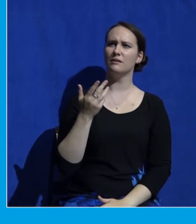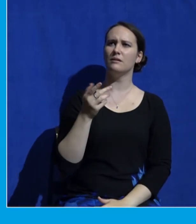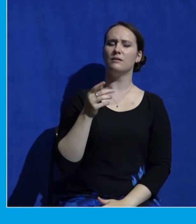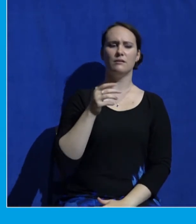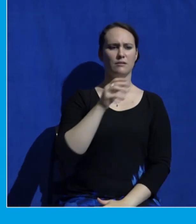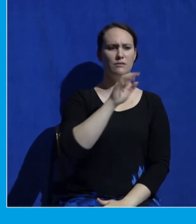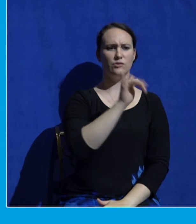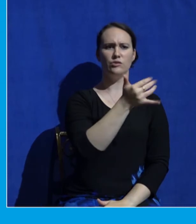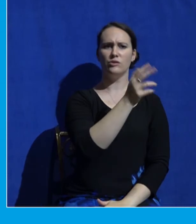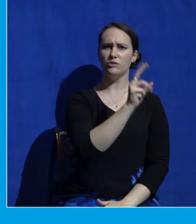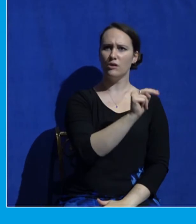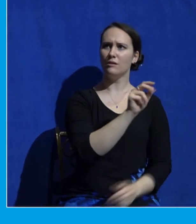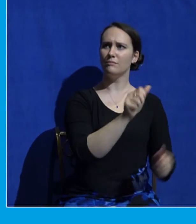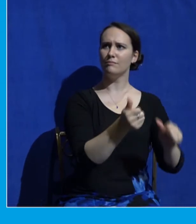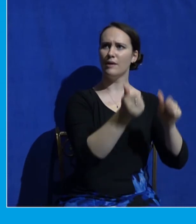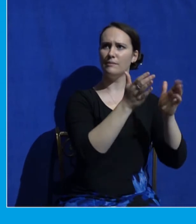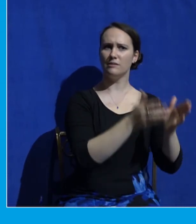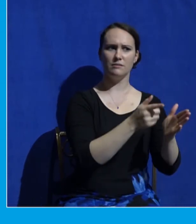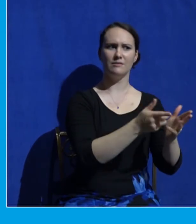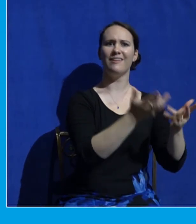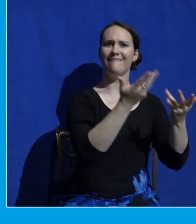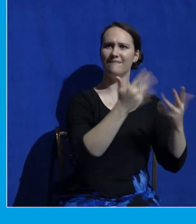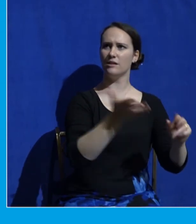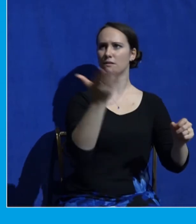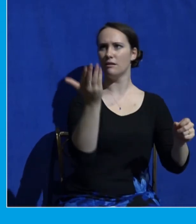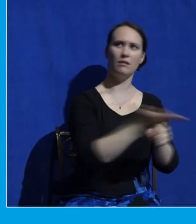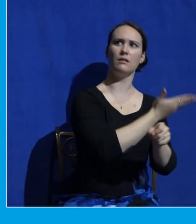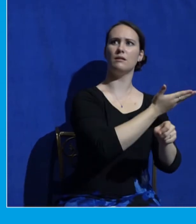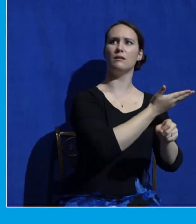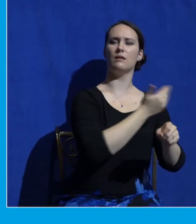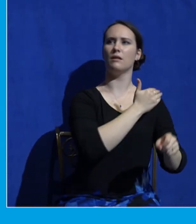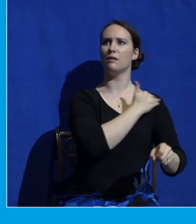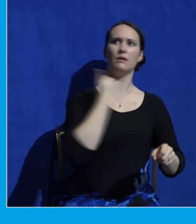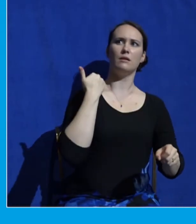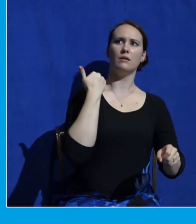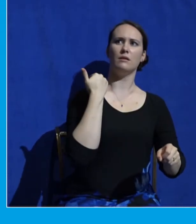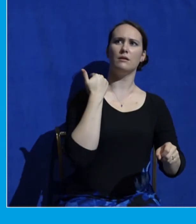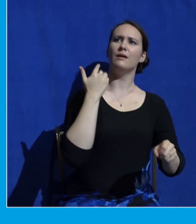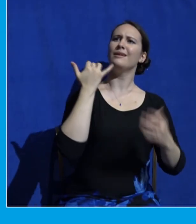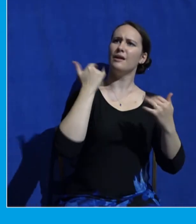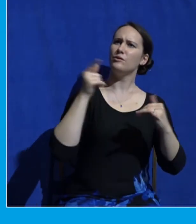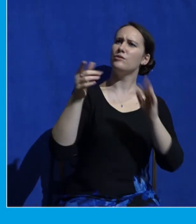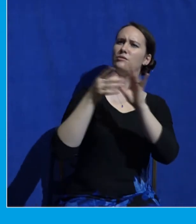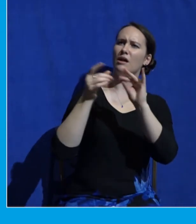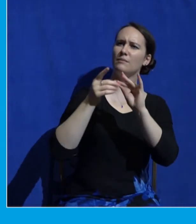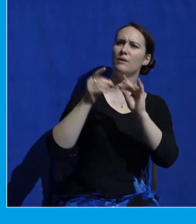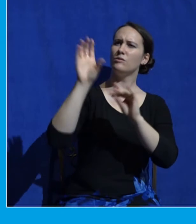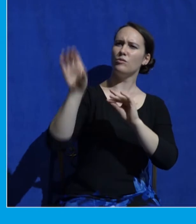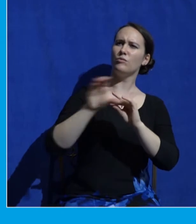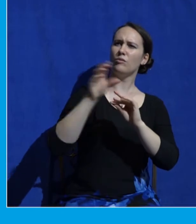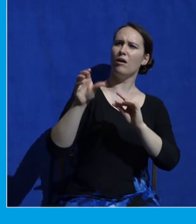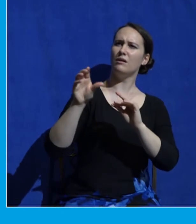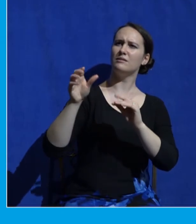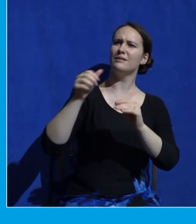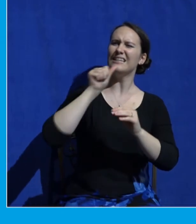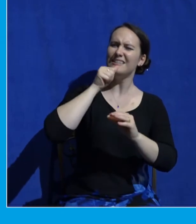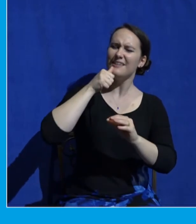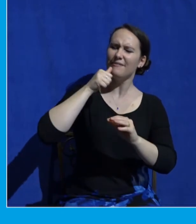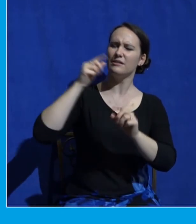this point. Now, Jesus is talking about suffering, being killed on a cross, and they're starting to get it.